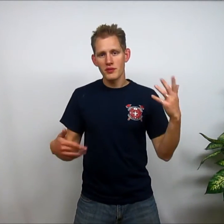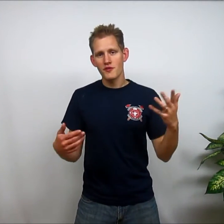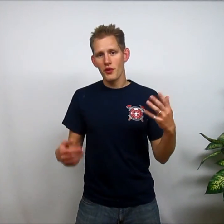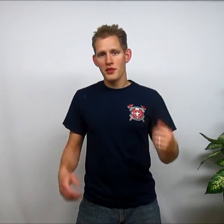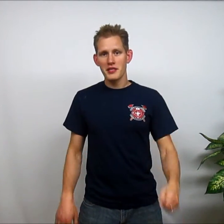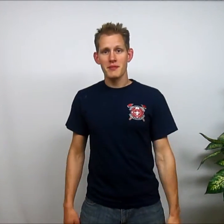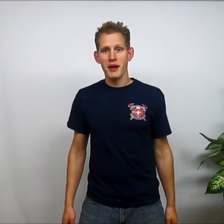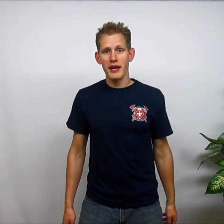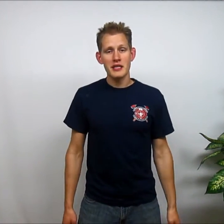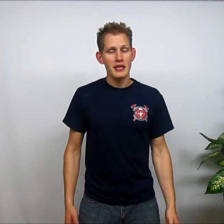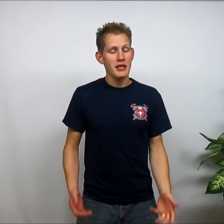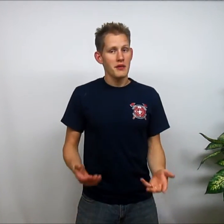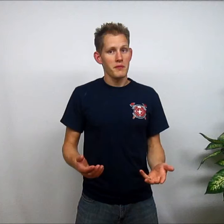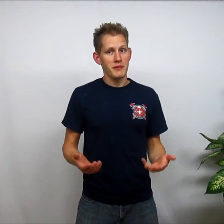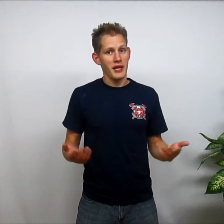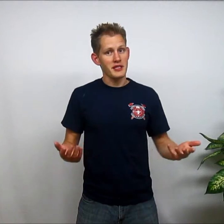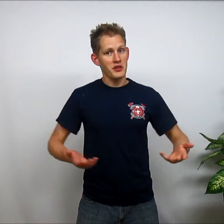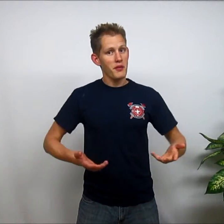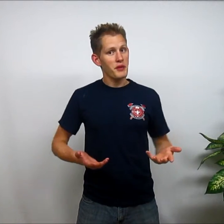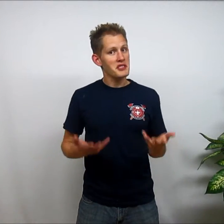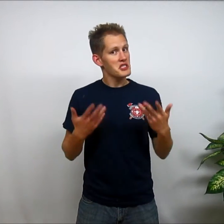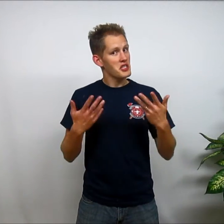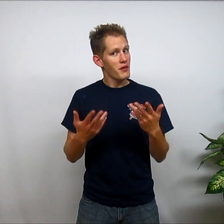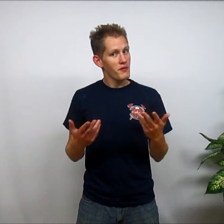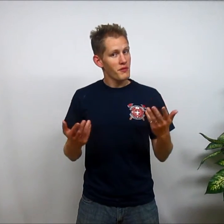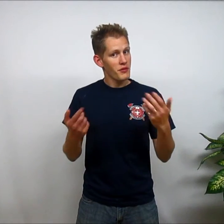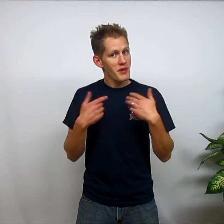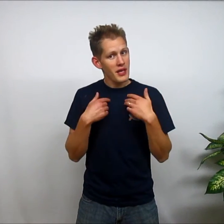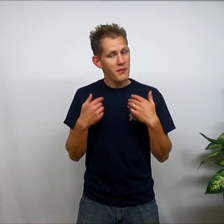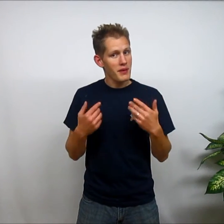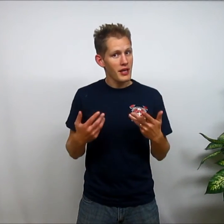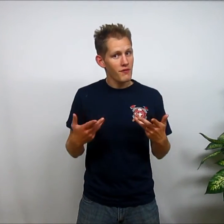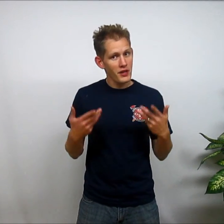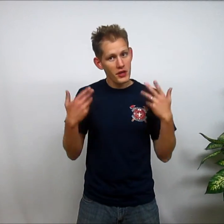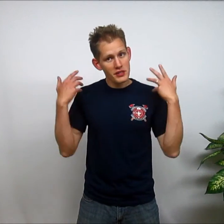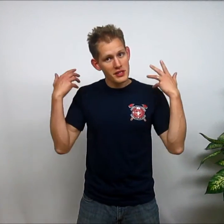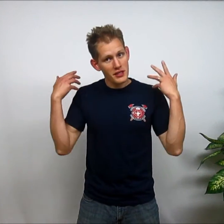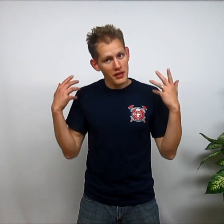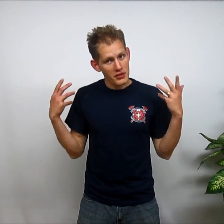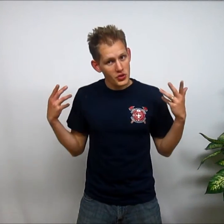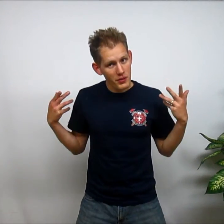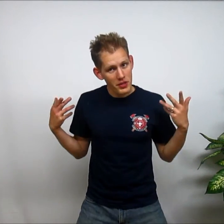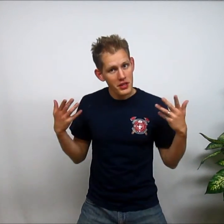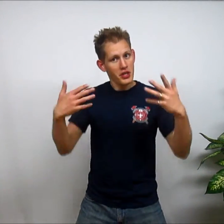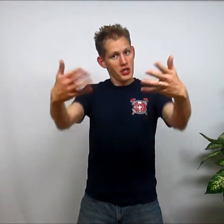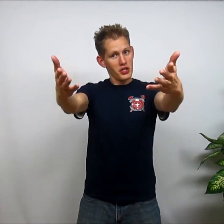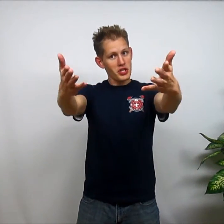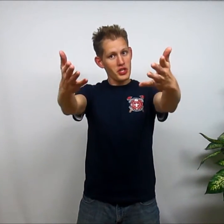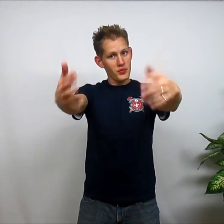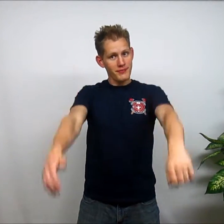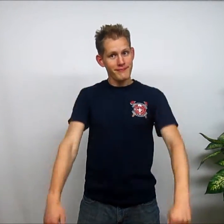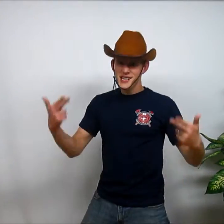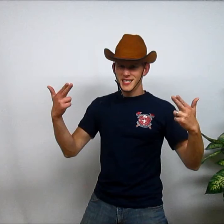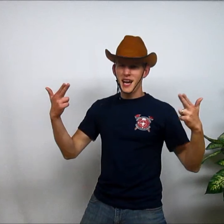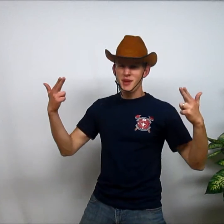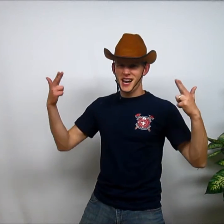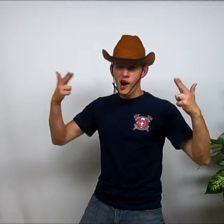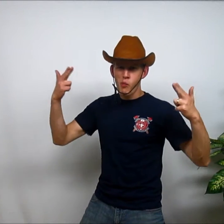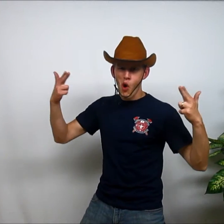those four things in mind, that's a great place to start with me making videos that are enjoyable to you. Cause I'm a cowboy!